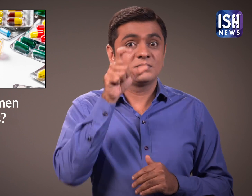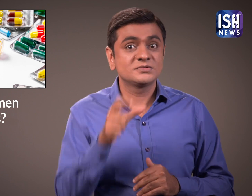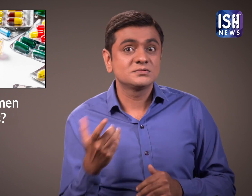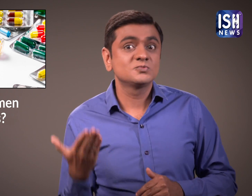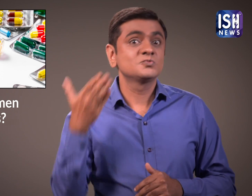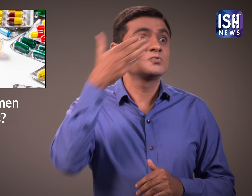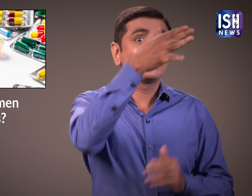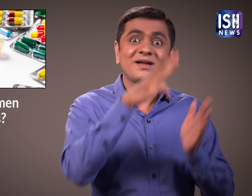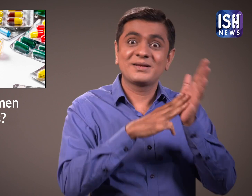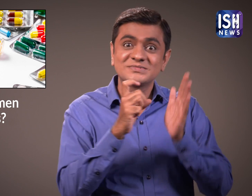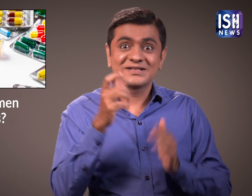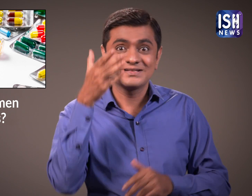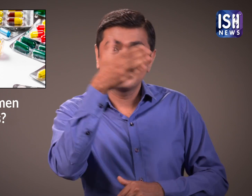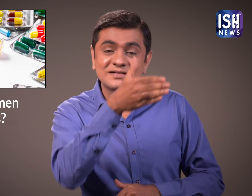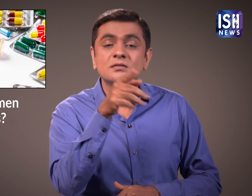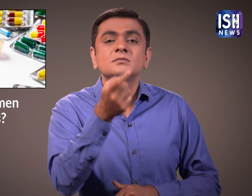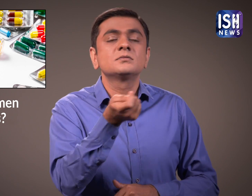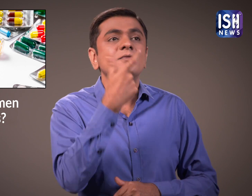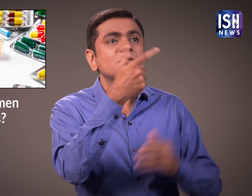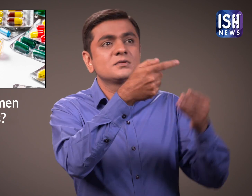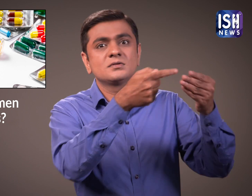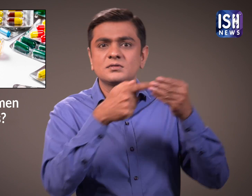Always follow the instructions on the medicine.